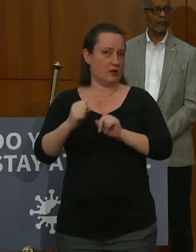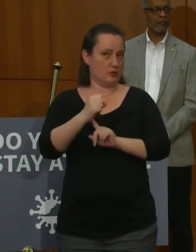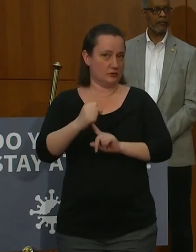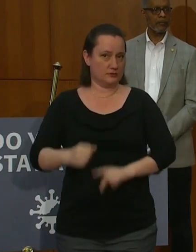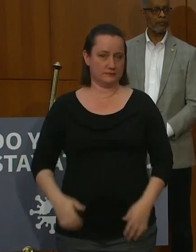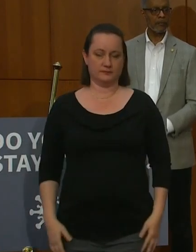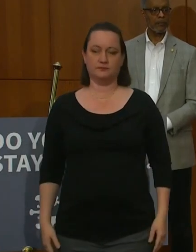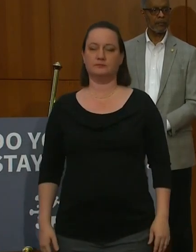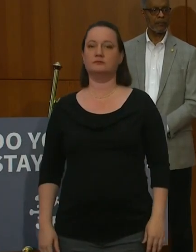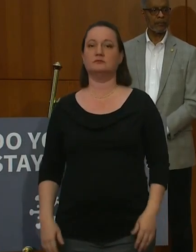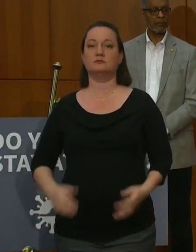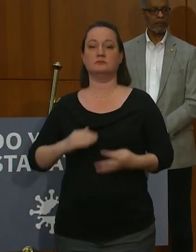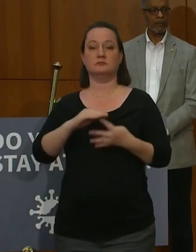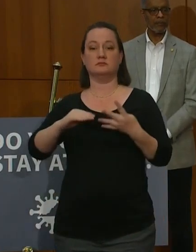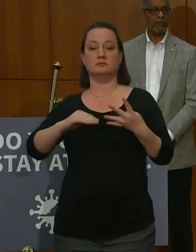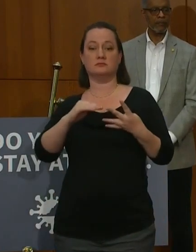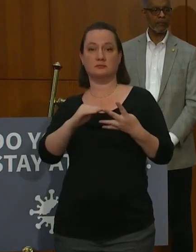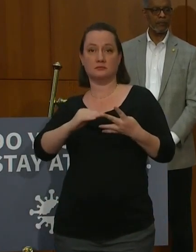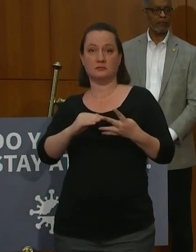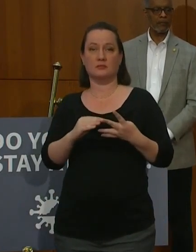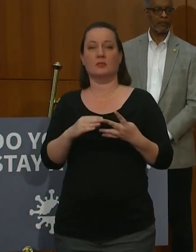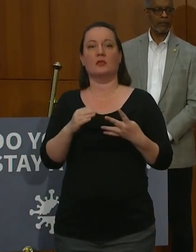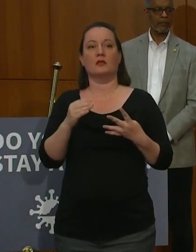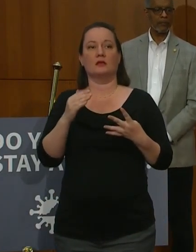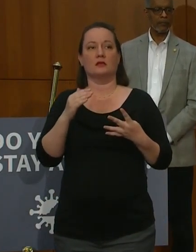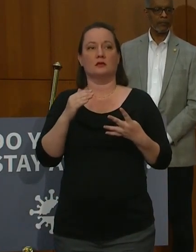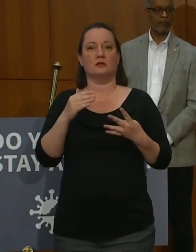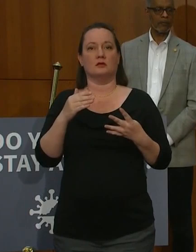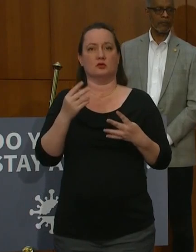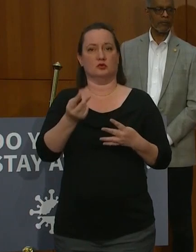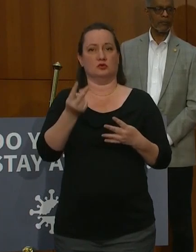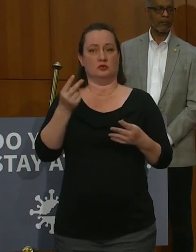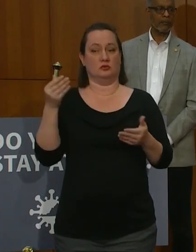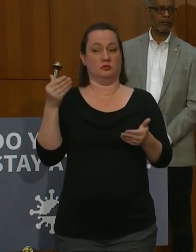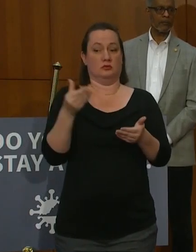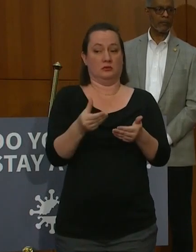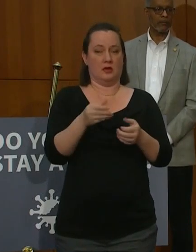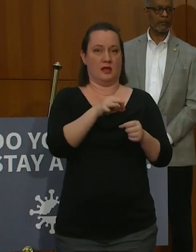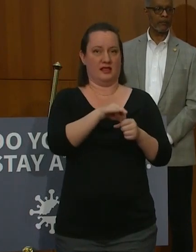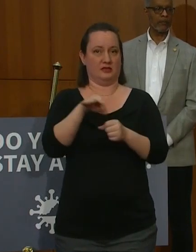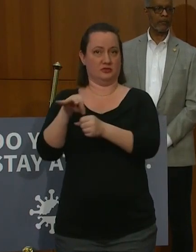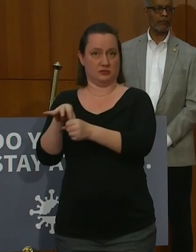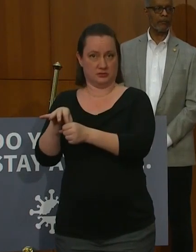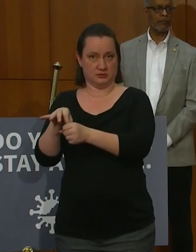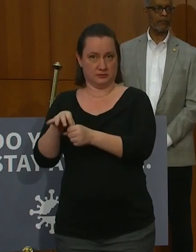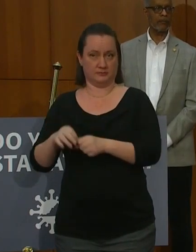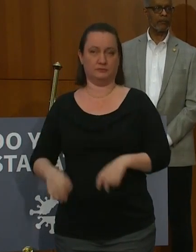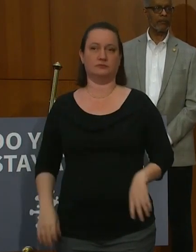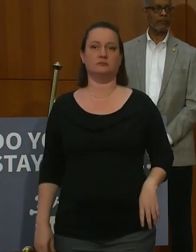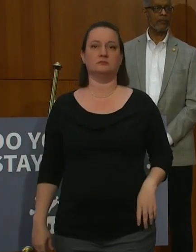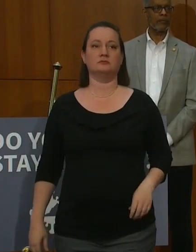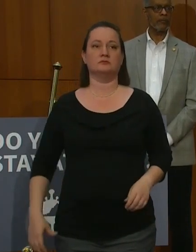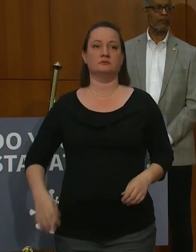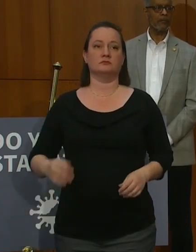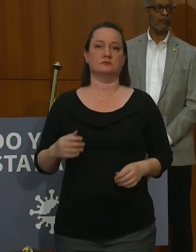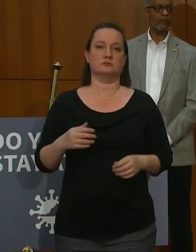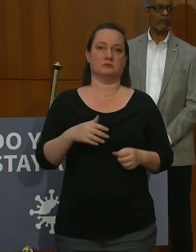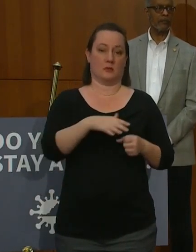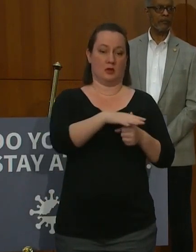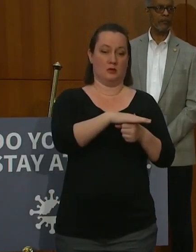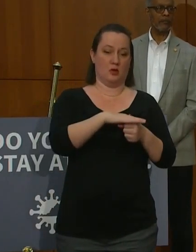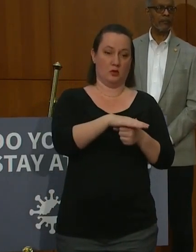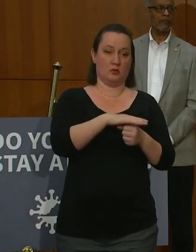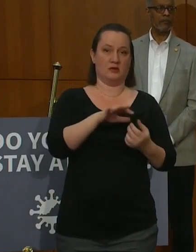Now I have an update on how we will handle two upcoming elections. We have local and